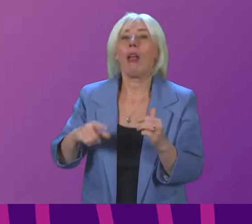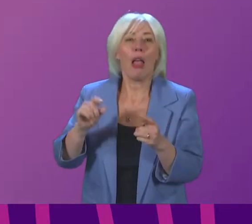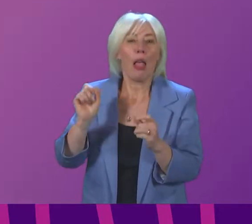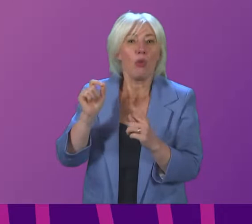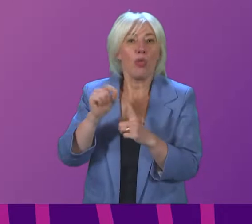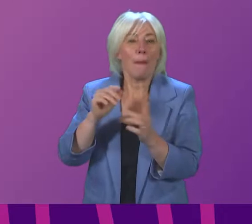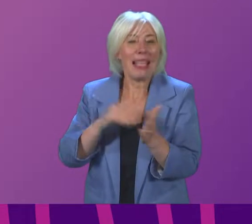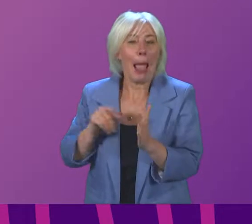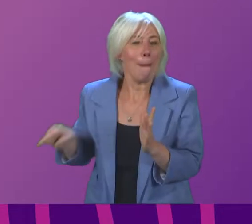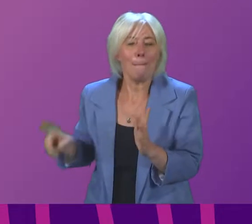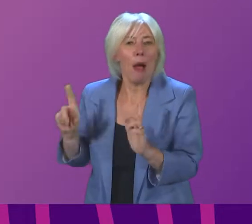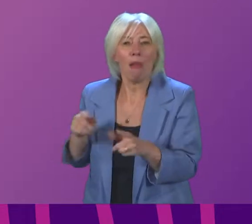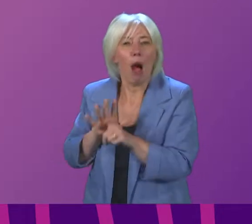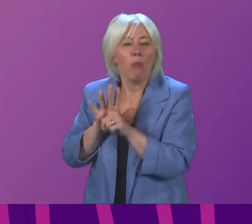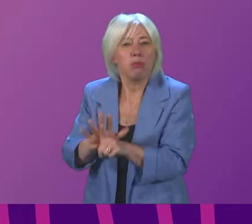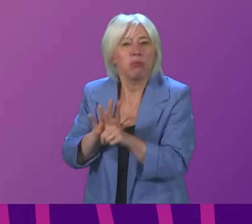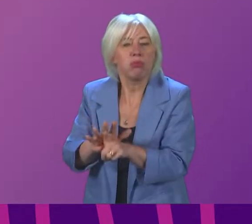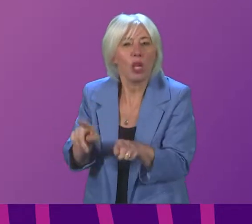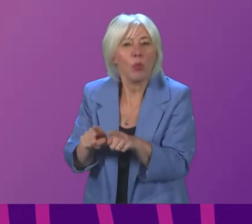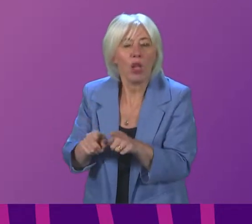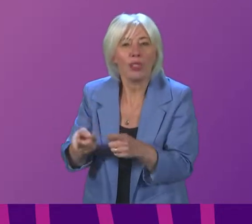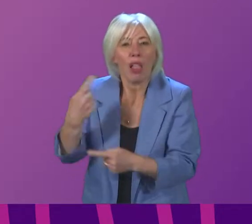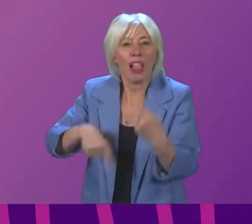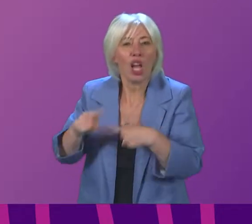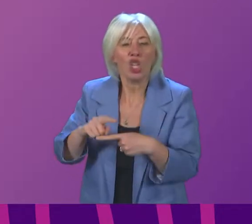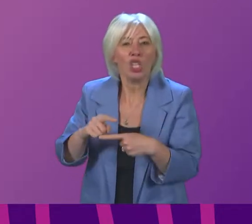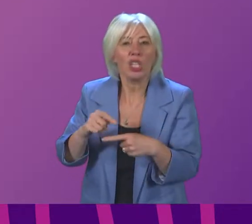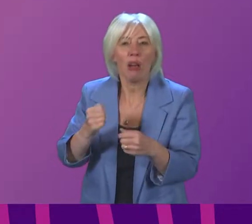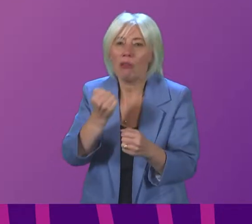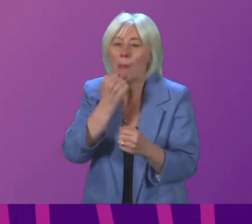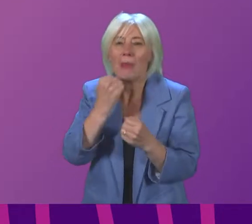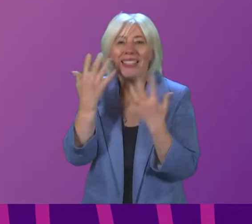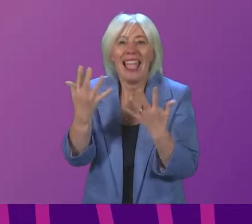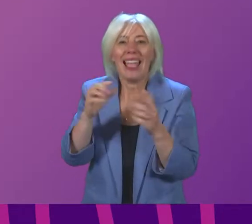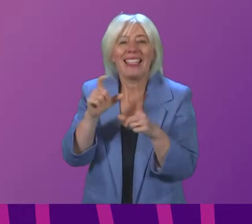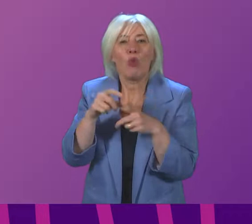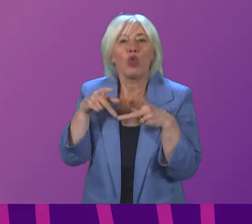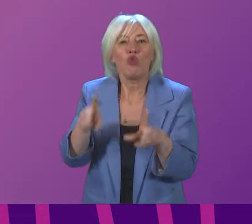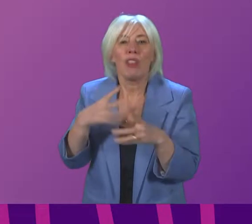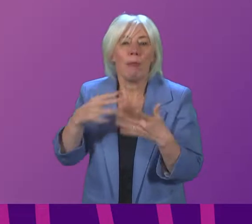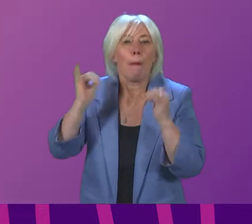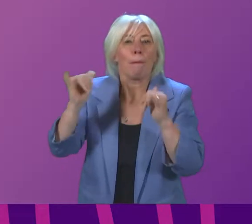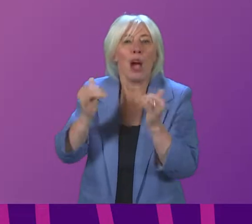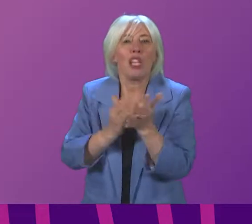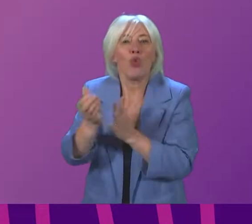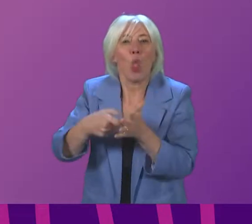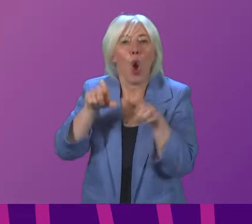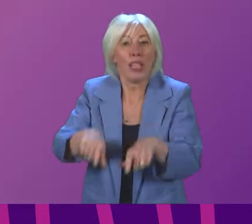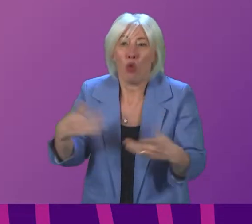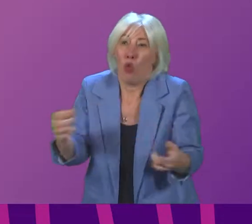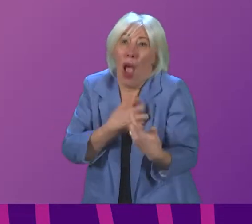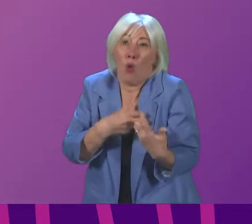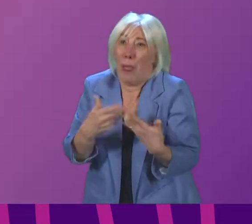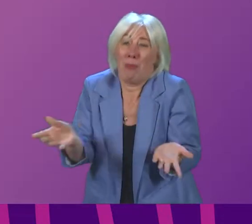push the necessary restrictions through because last year number 10 parted through lockdown so does the first minister agree that the UK government's